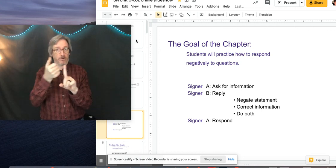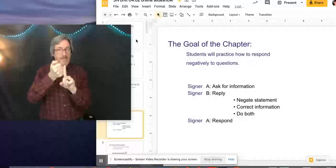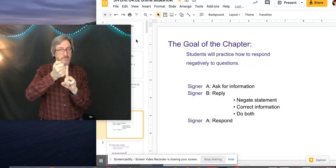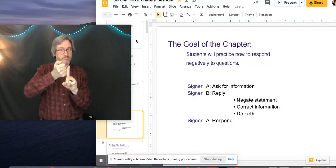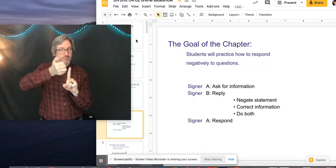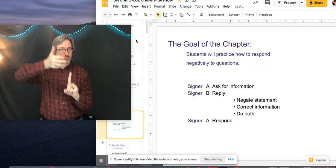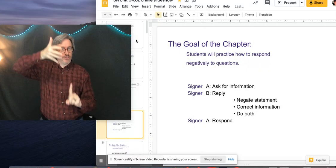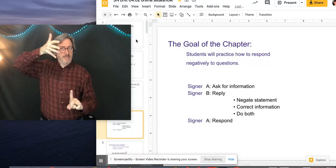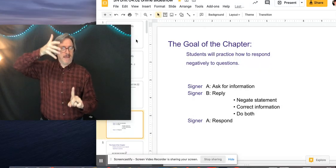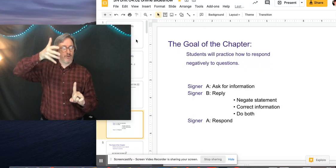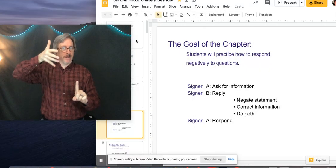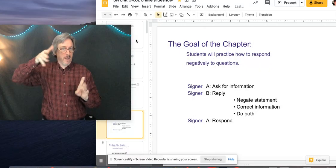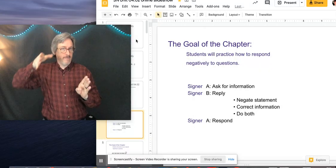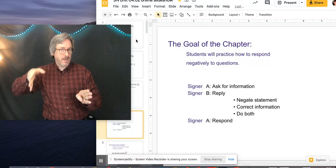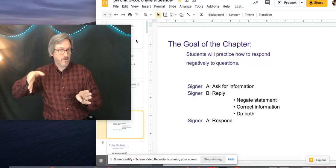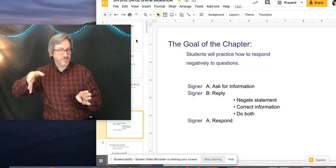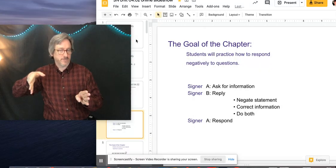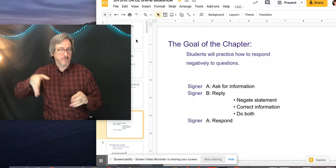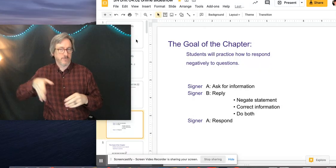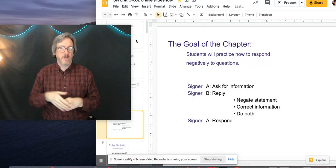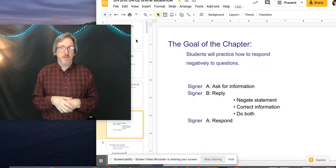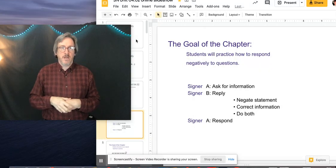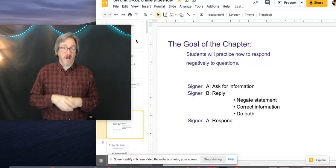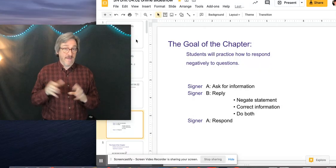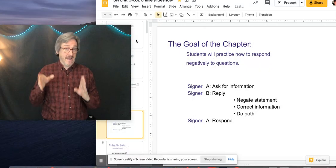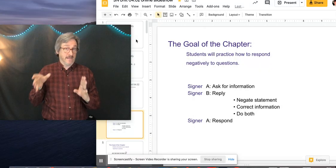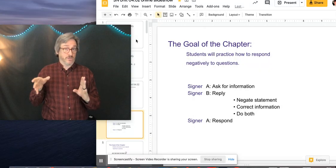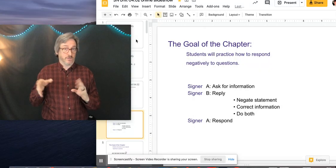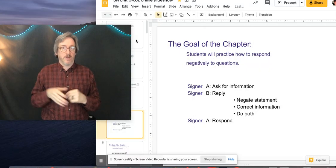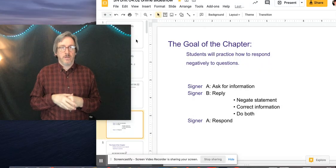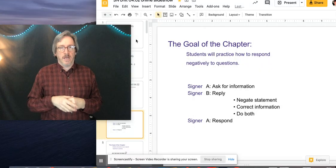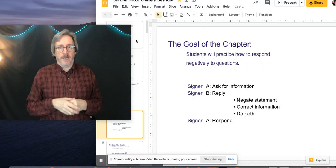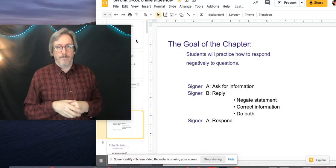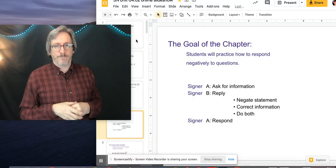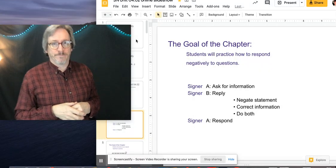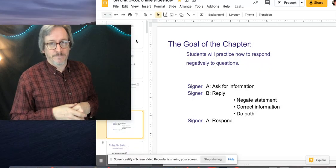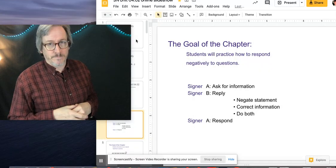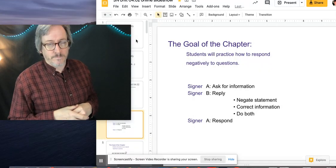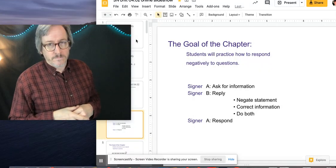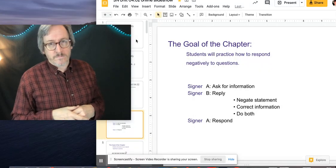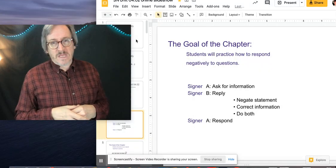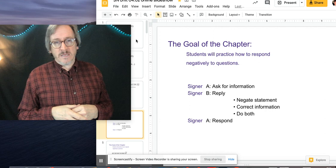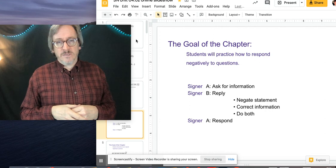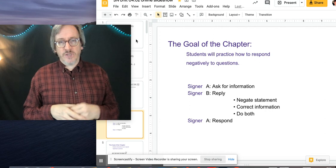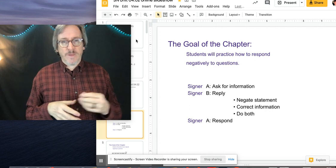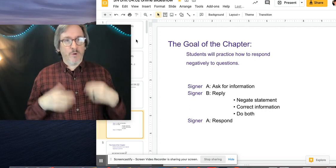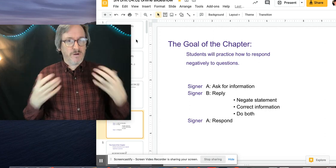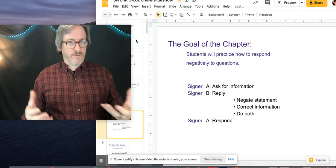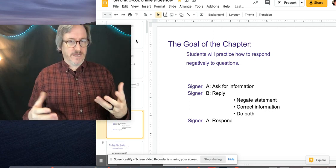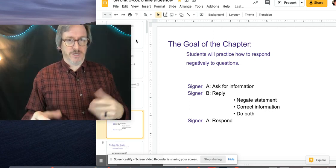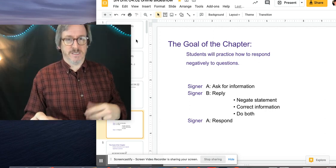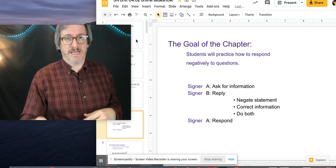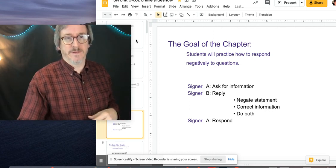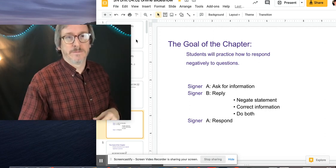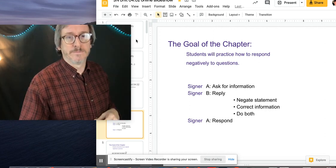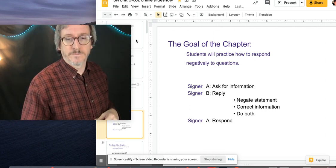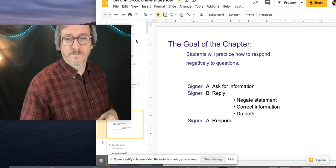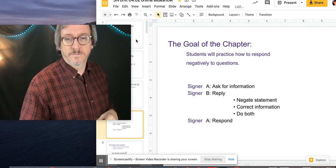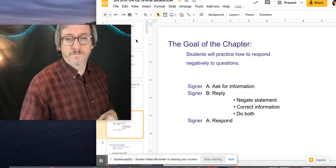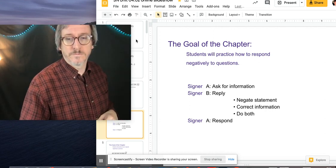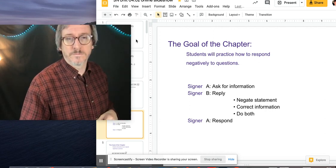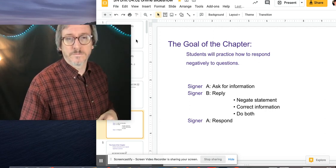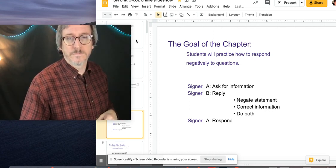elaborate. Elaborate on that question, or on that answer, so that more information is given.